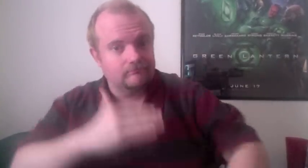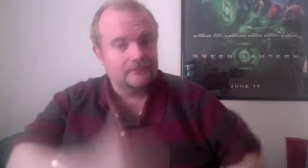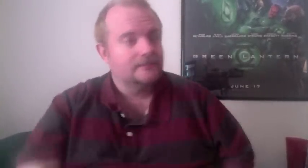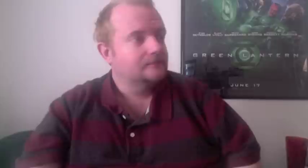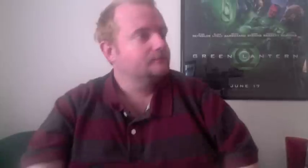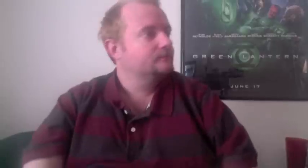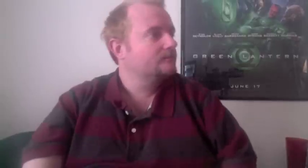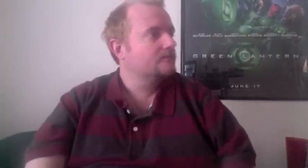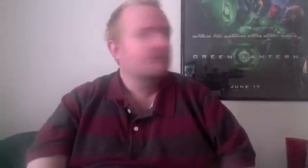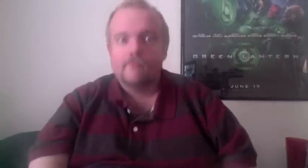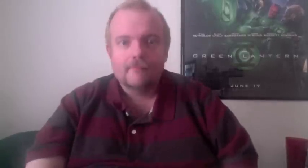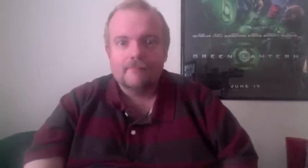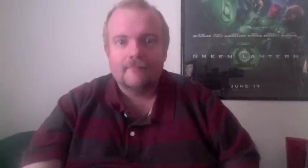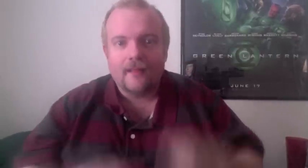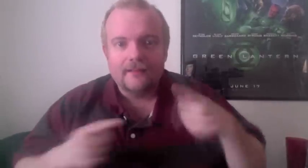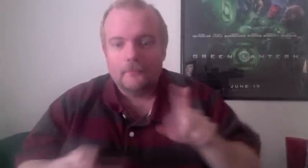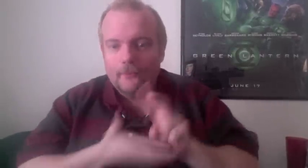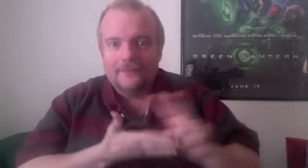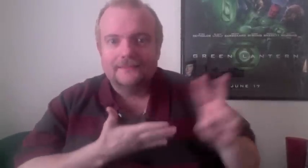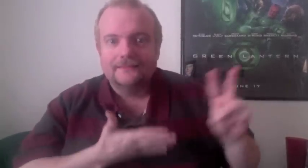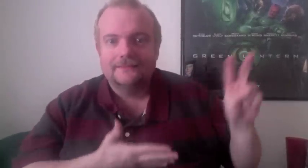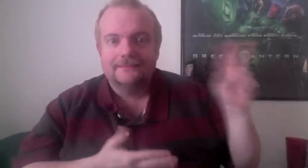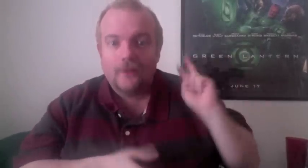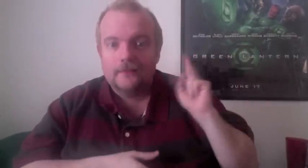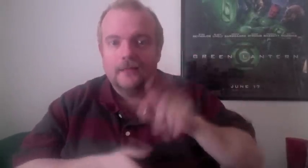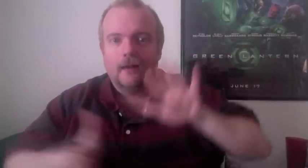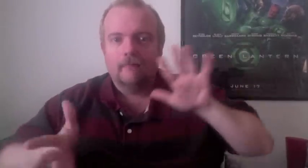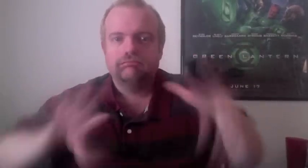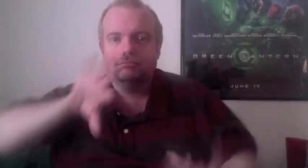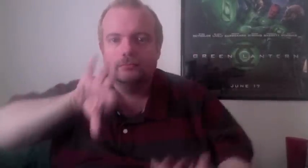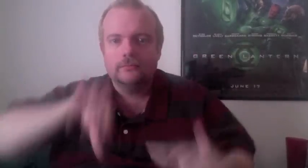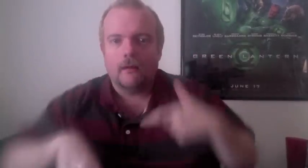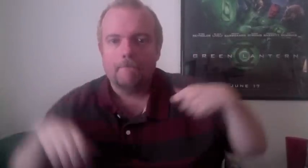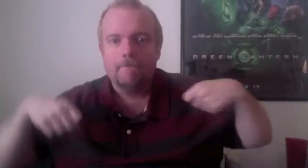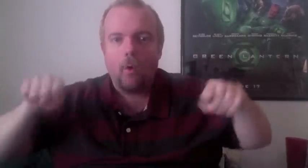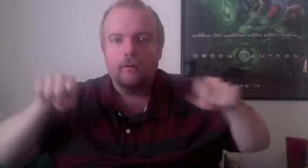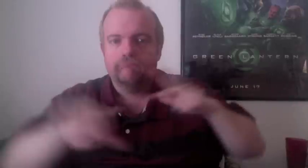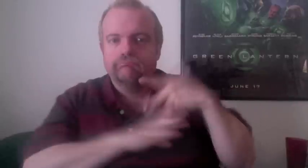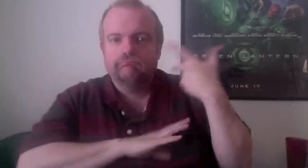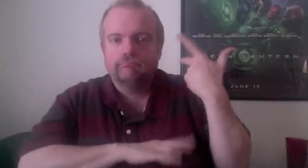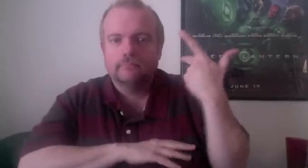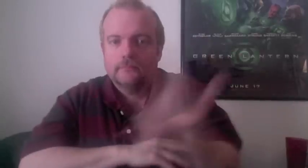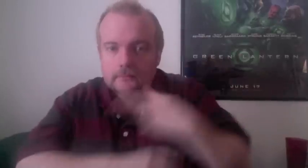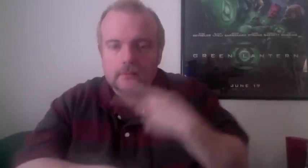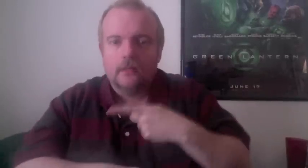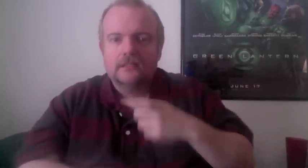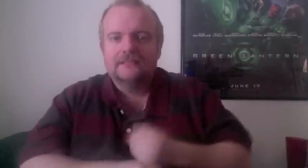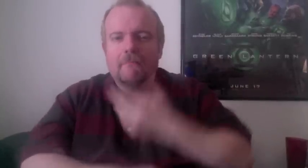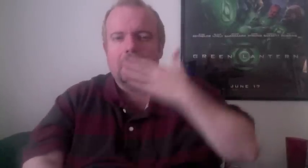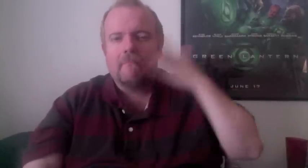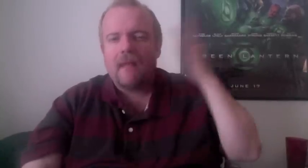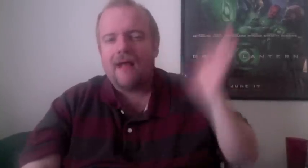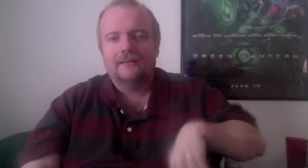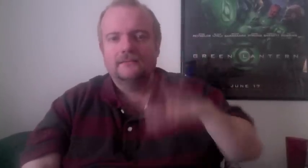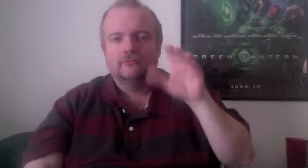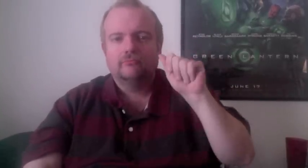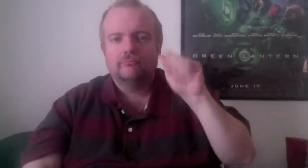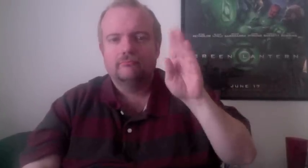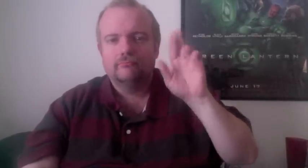One night, I was boarding a dog, and I locked him in his cage the night, and I had, you know, secured him in there and made sure that I latched it and everything so that he